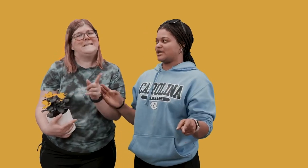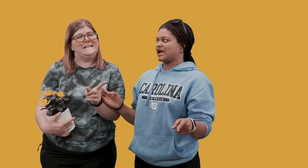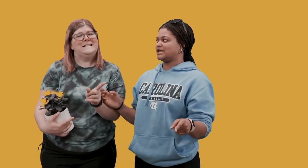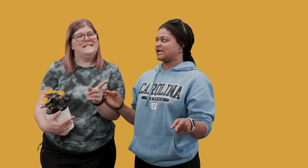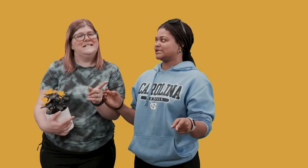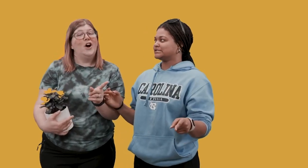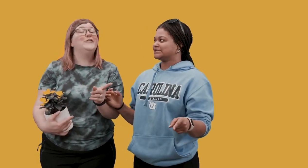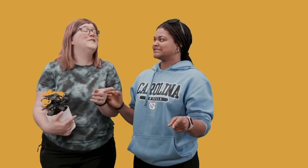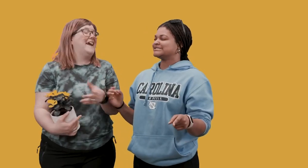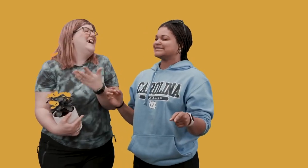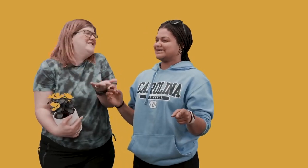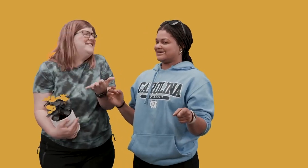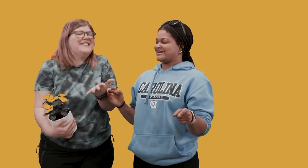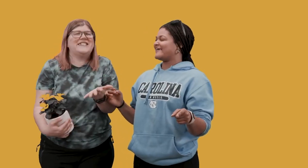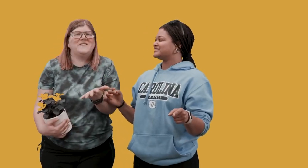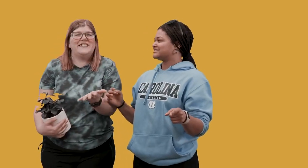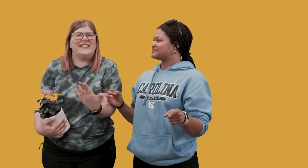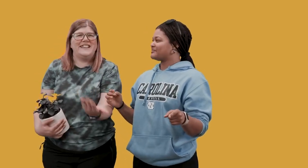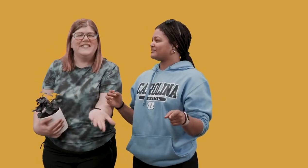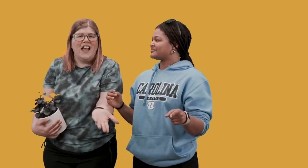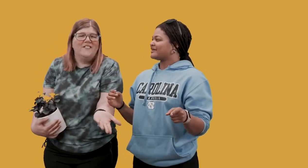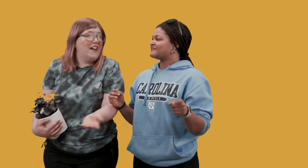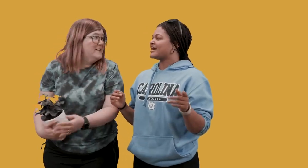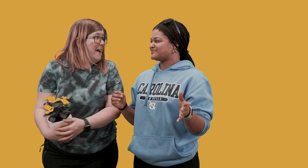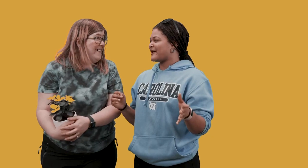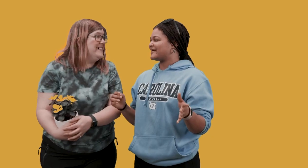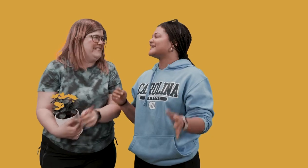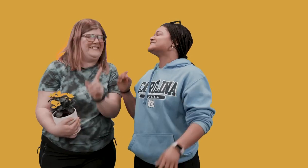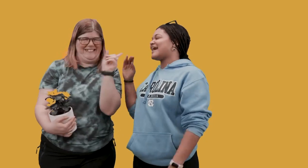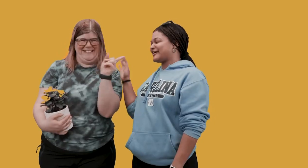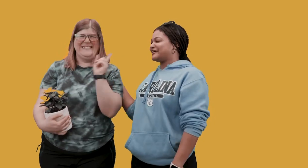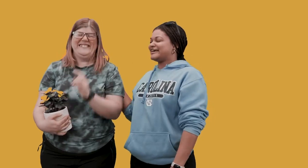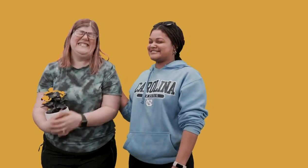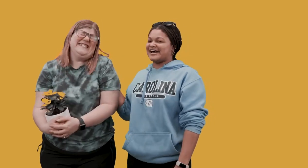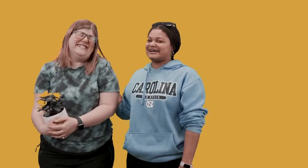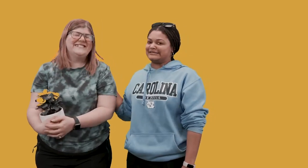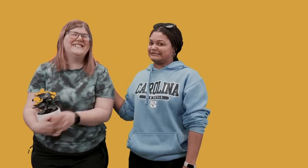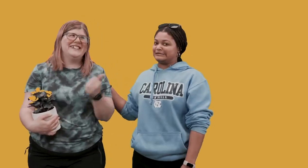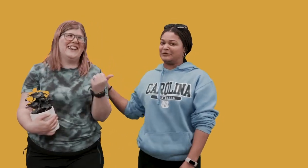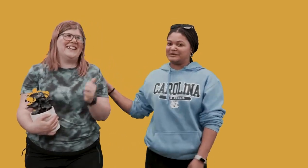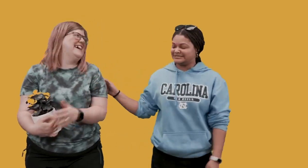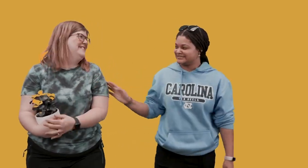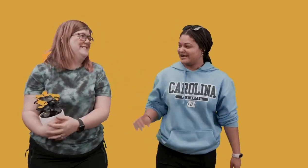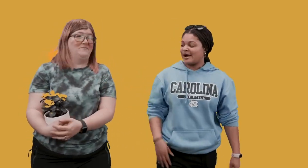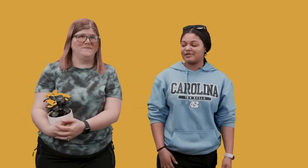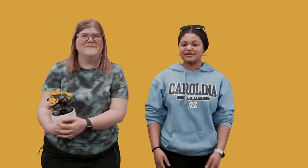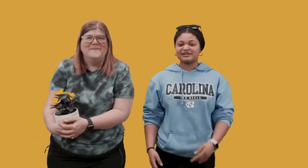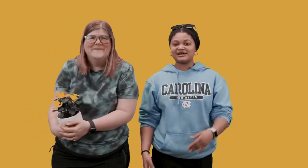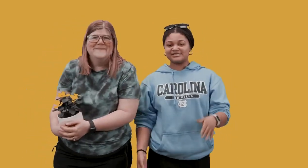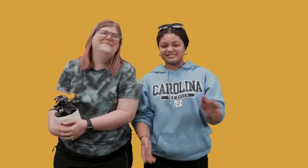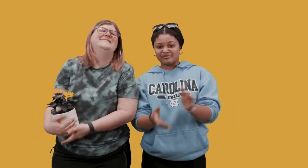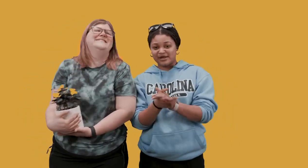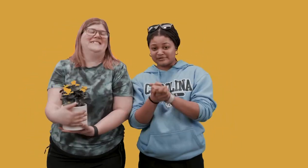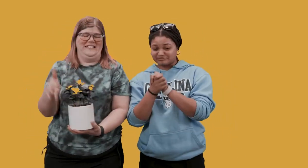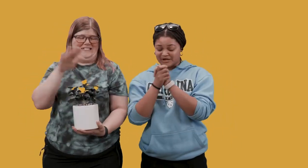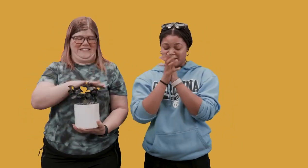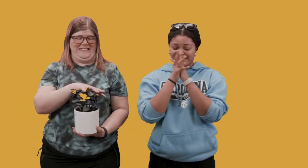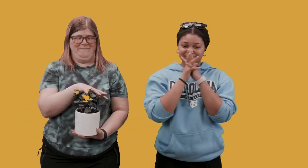big idea oh you're right how jesus gives us a taste of god's power exactly exactly good idea i'm glad you did not taste that plant all right